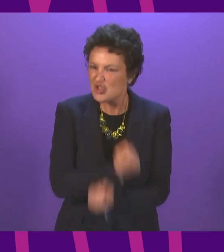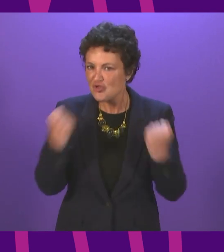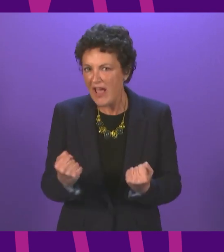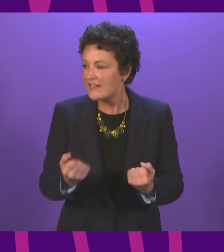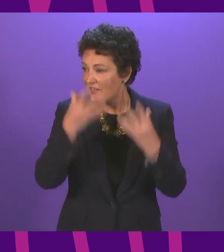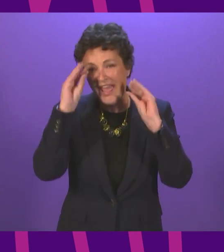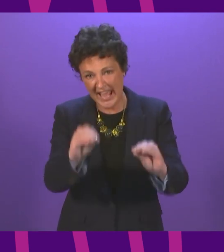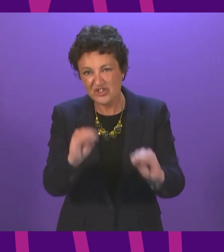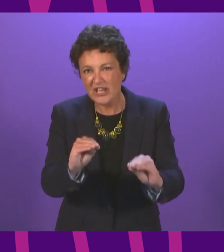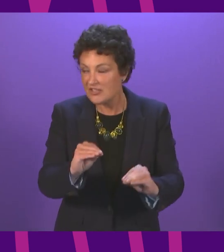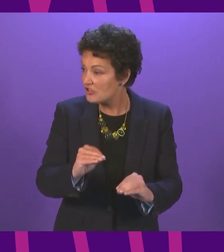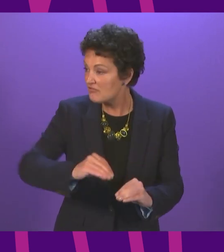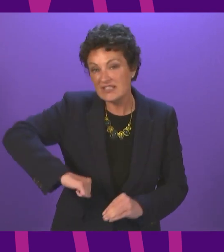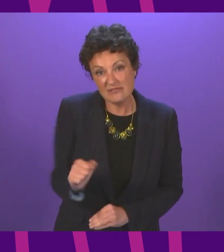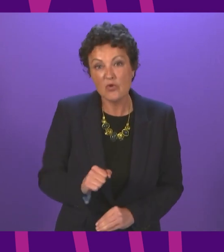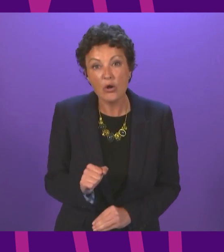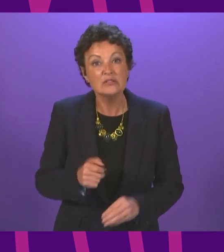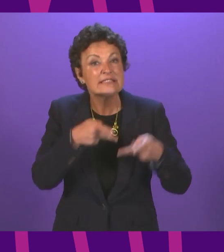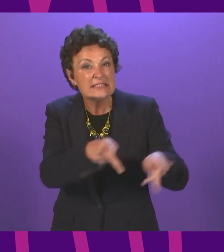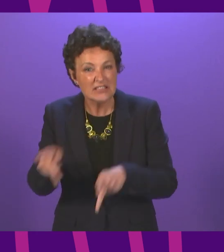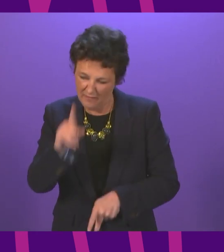for the benefit of young people across our country.